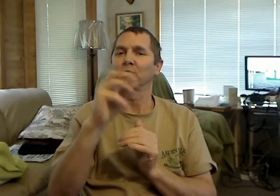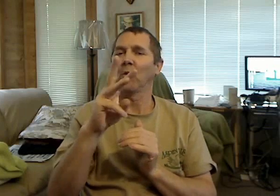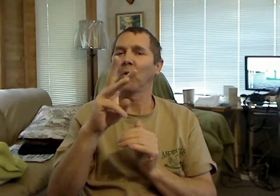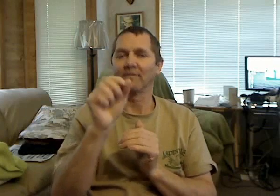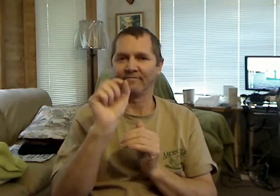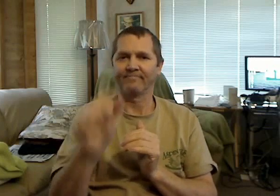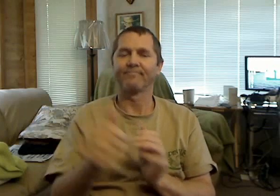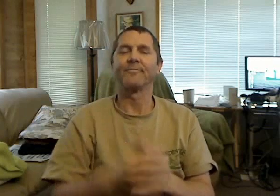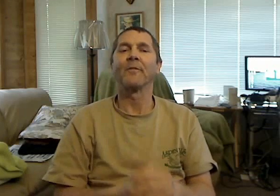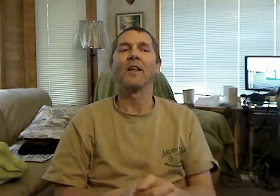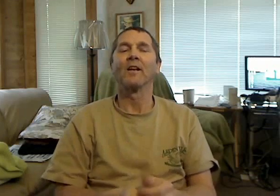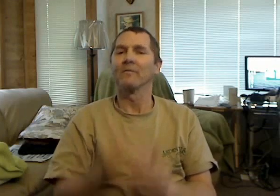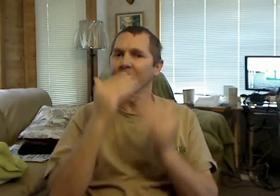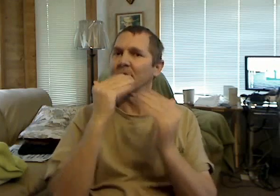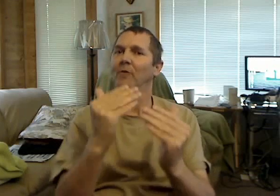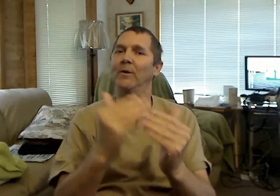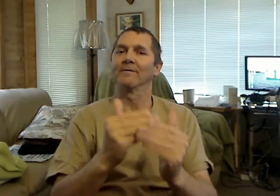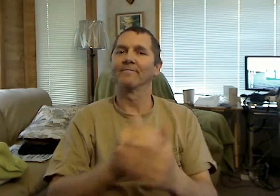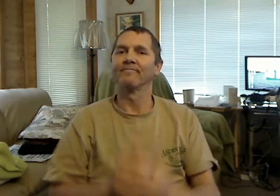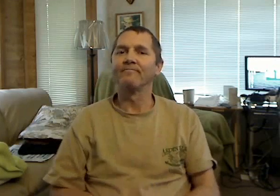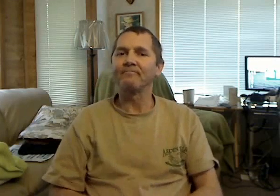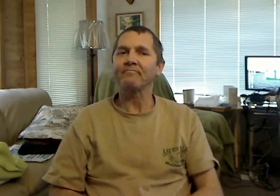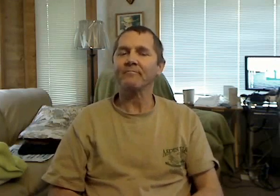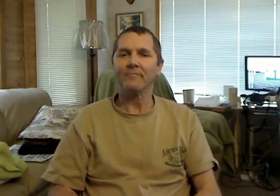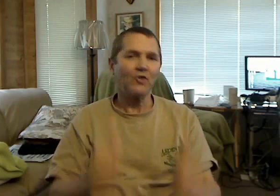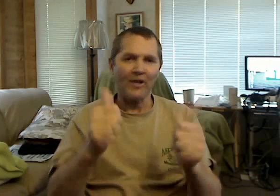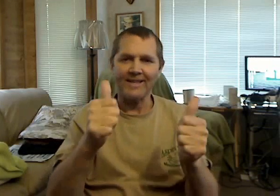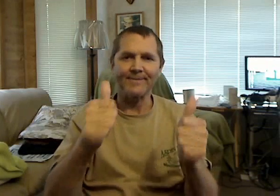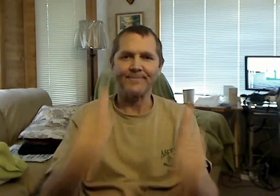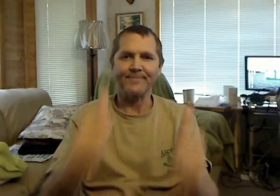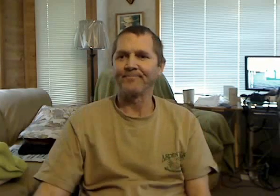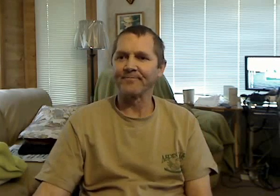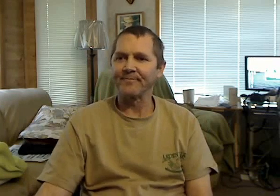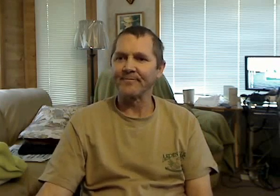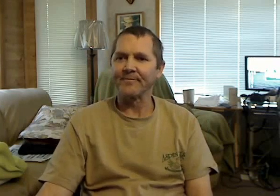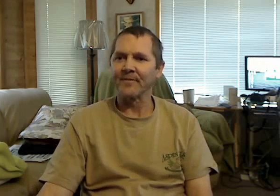of all the turmoil regarding his reverend and all that, Reverend Wright,